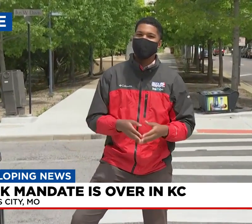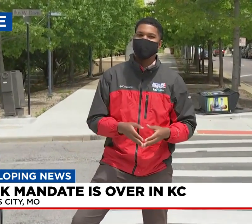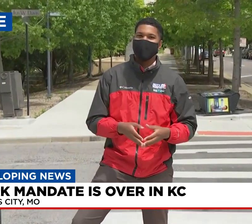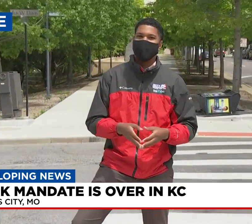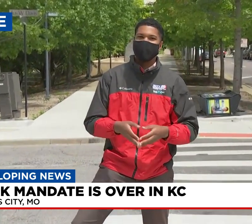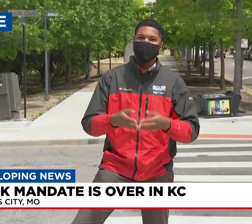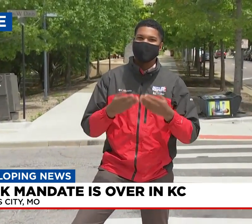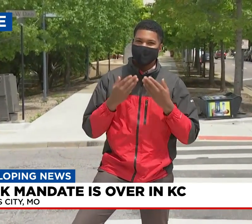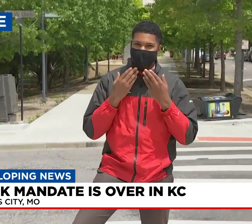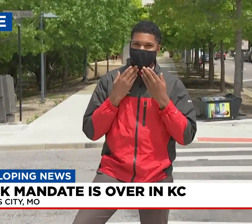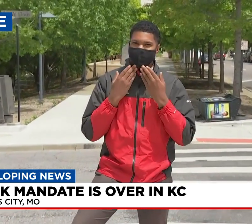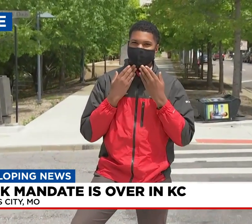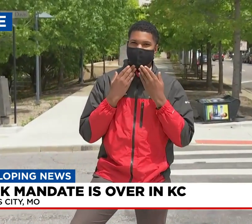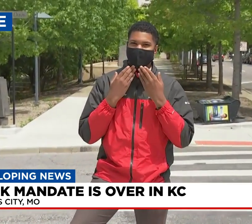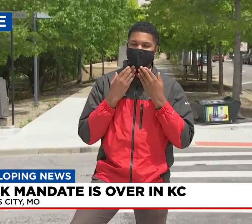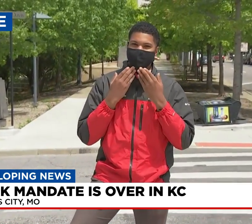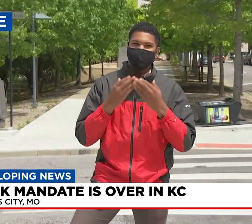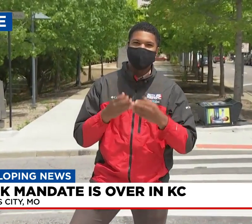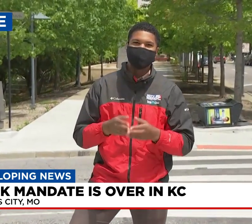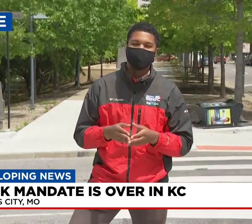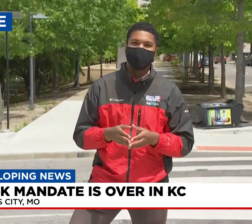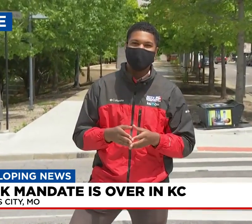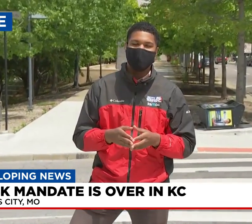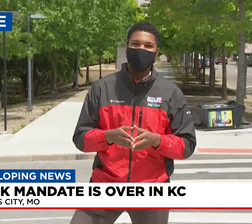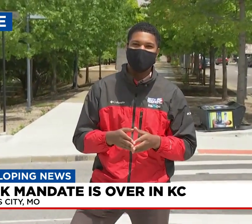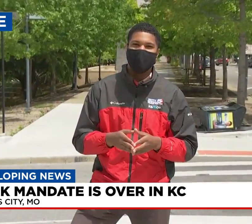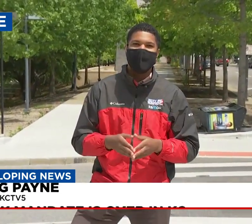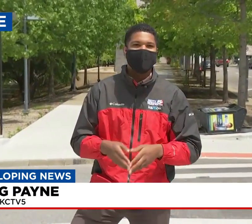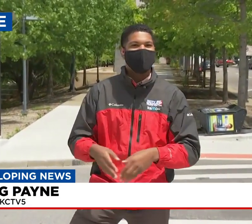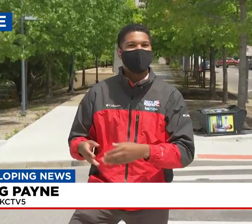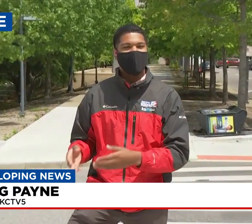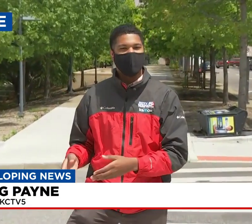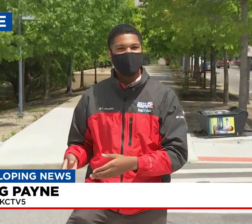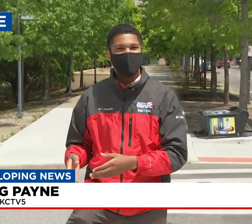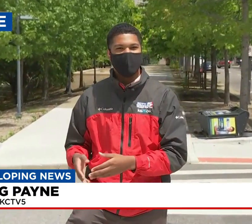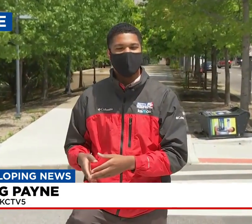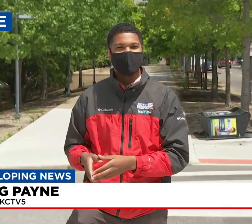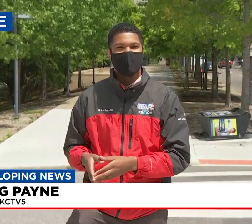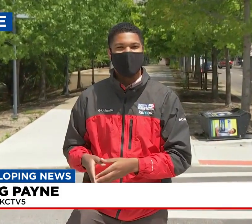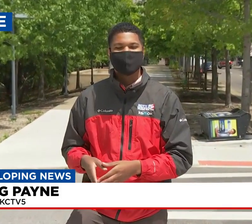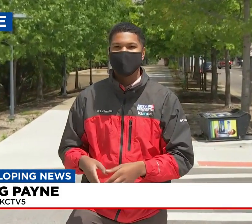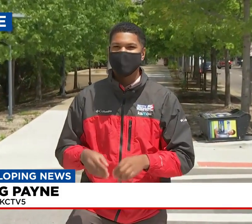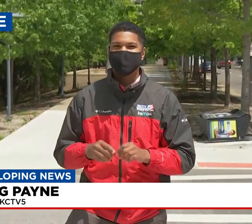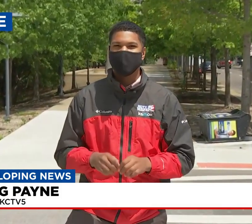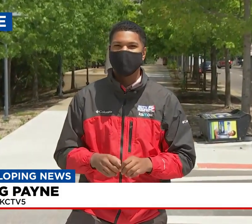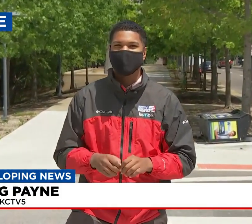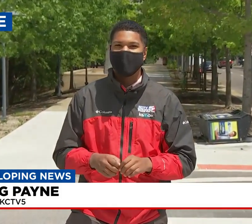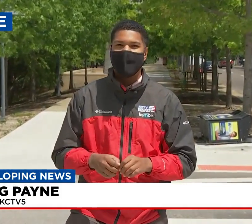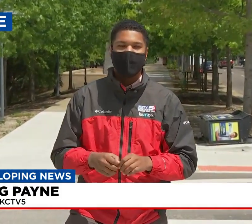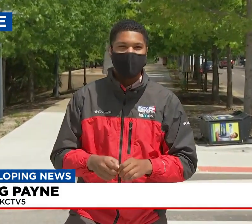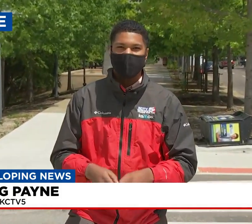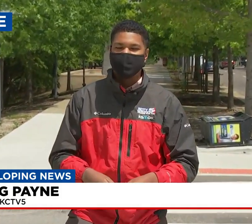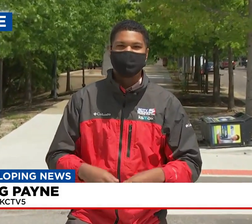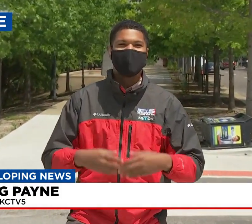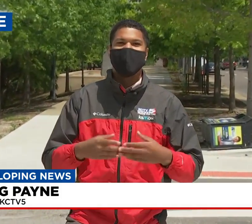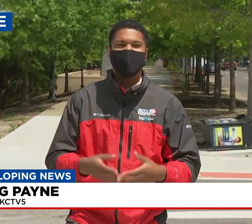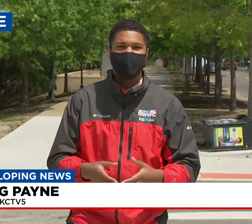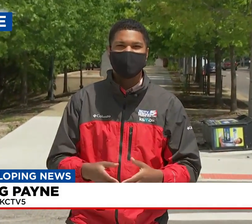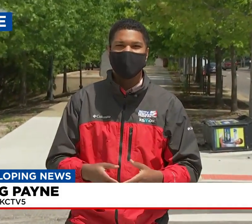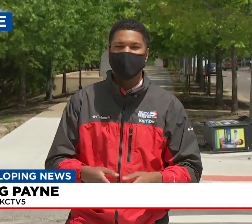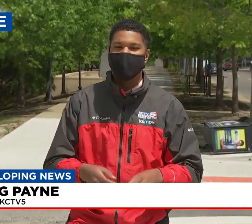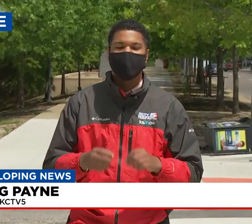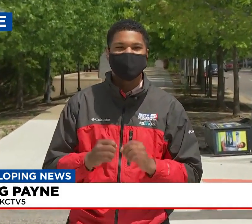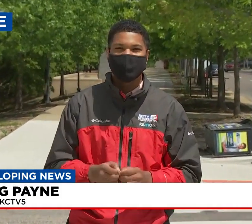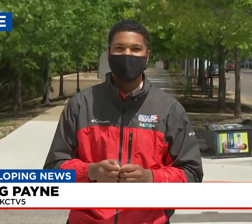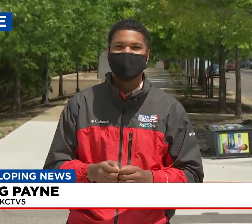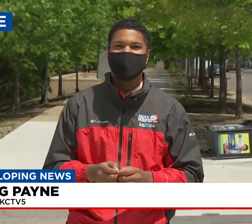people that are going to continue to wear their masks and there's also going to be people that are not going to be wearing their masks and he just hopes that we all just be kind